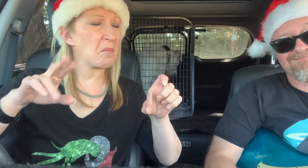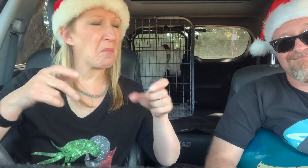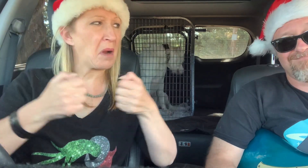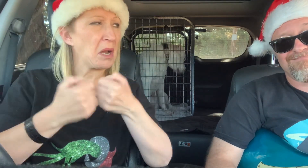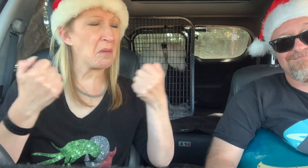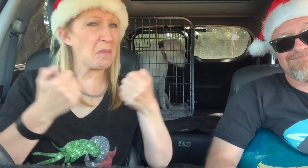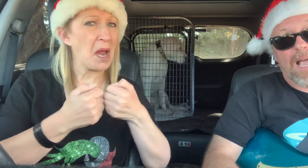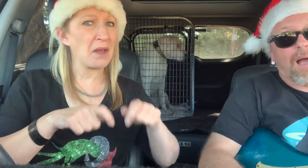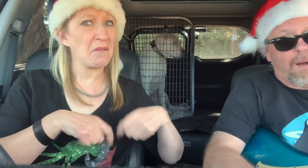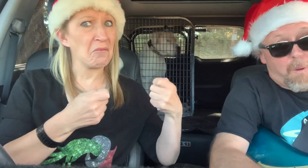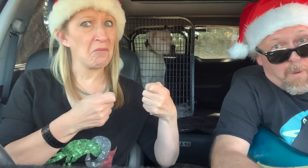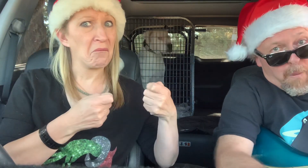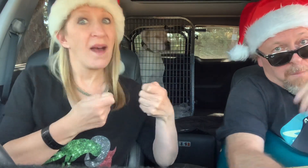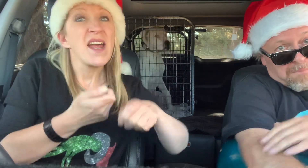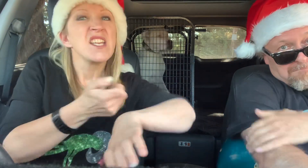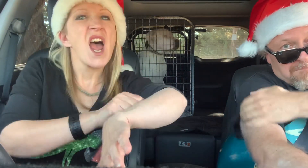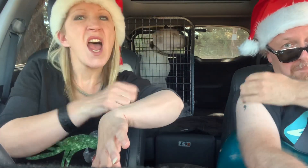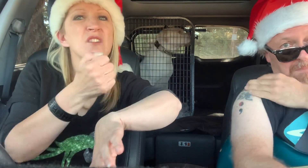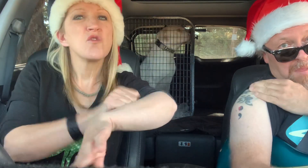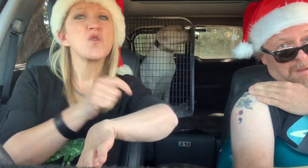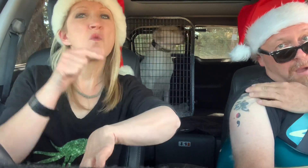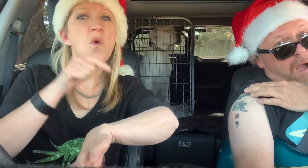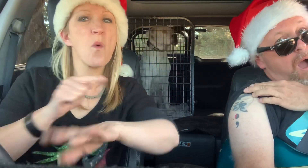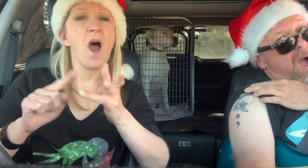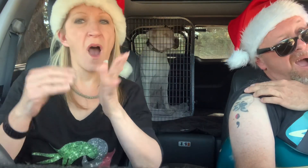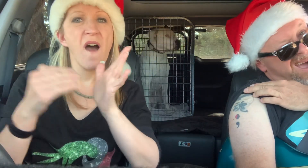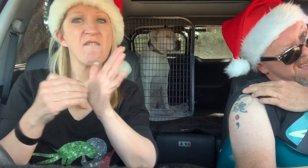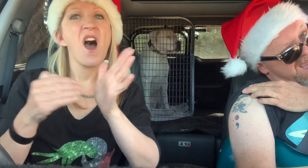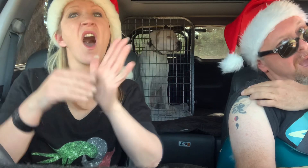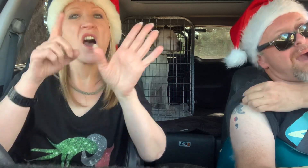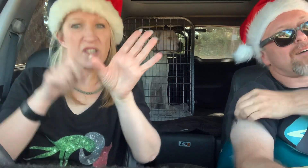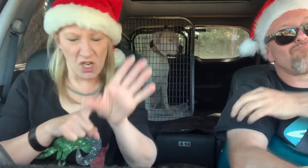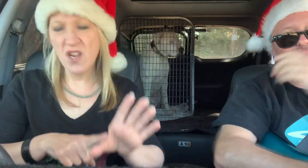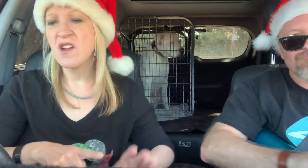Spanish pants and a tattoo of a party